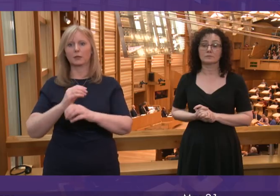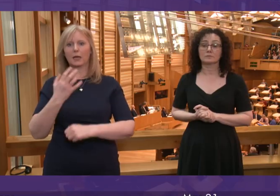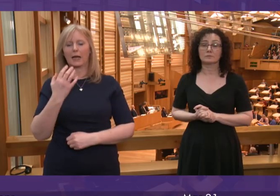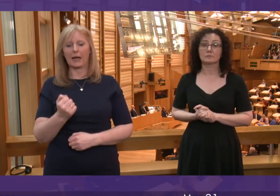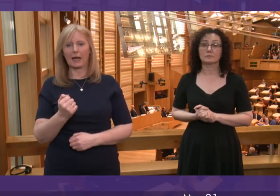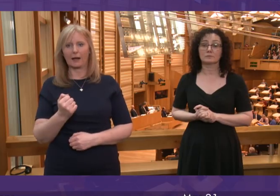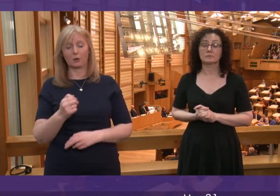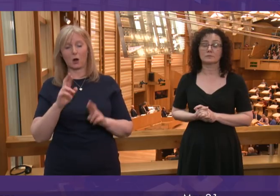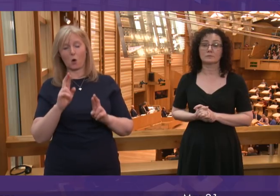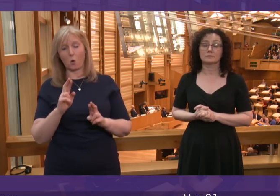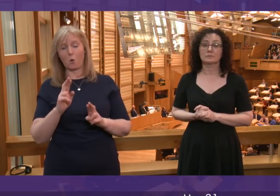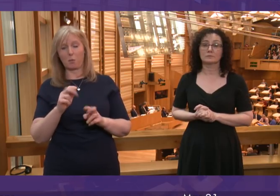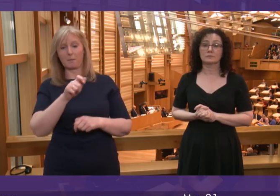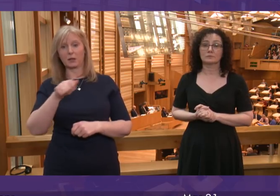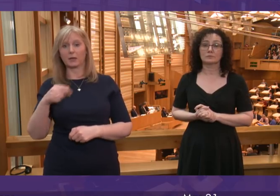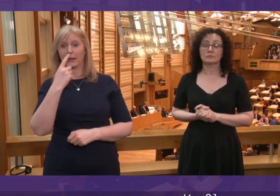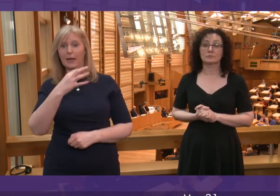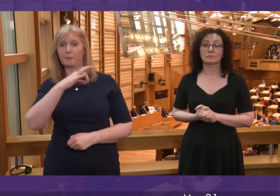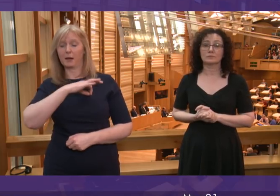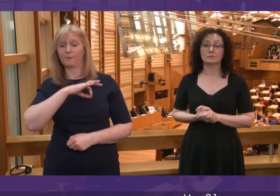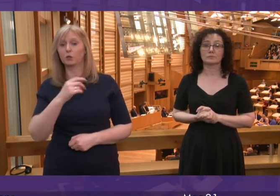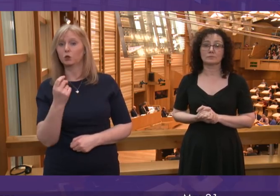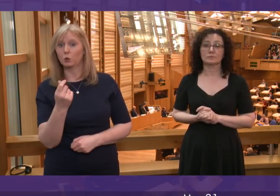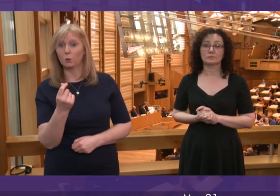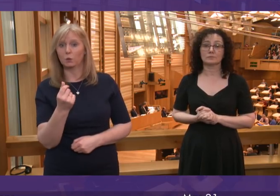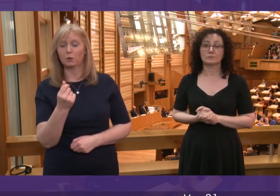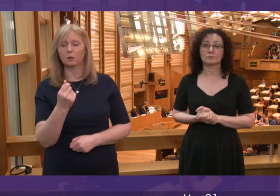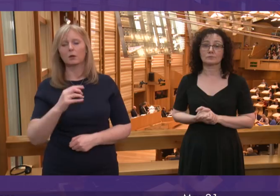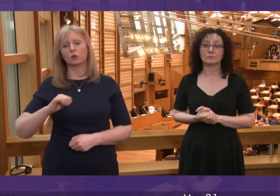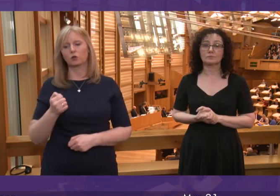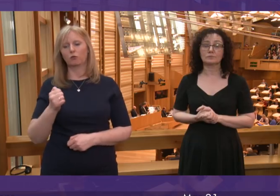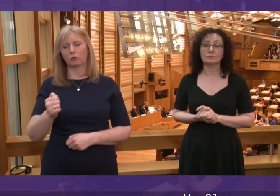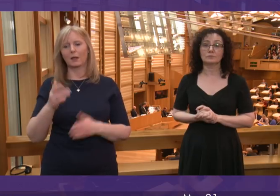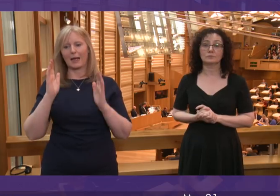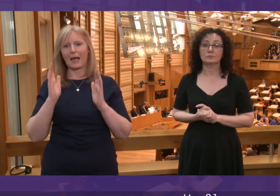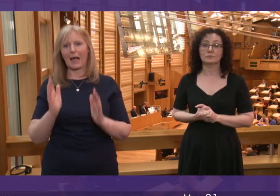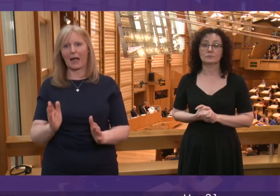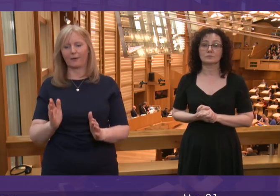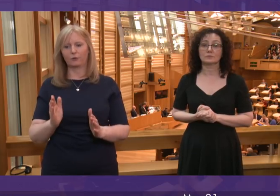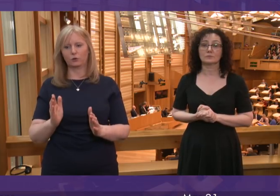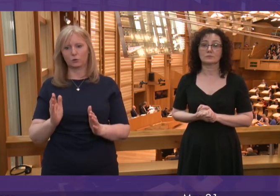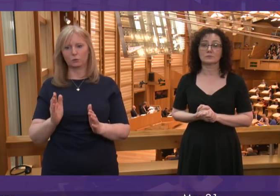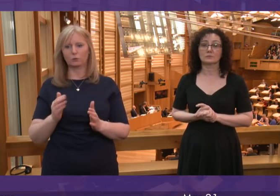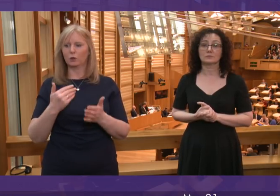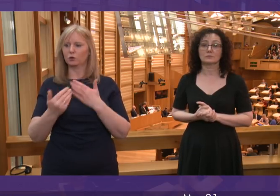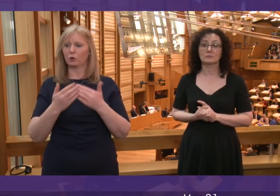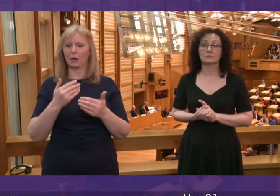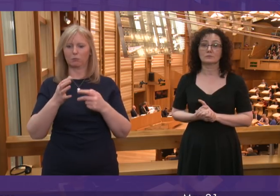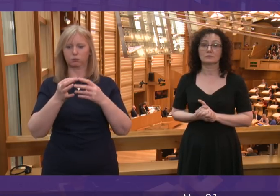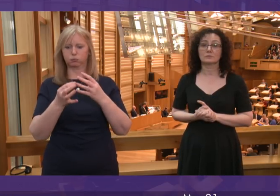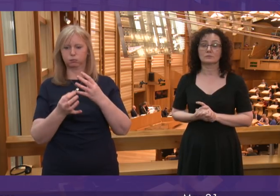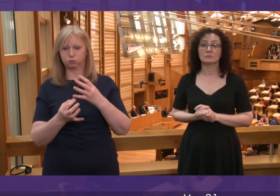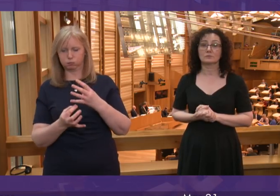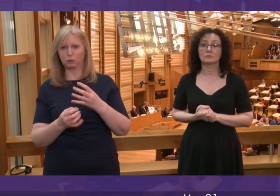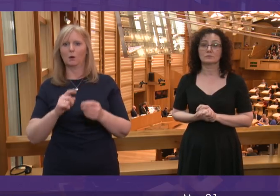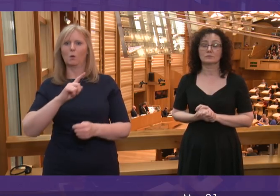start to get the benefit of very, very soon. But ScotRail must address the reasons, those at least that are within its responsibility,